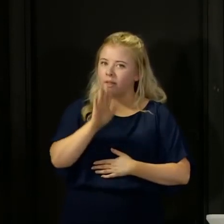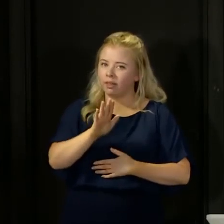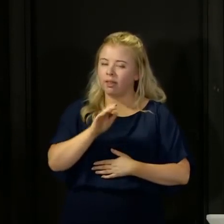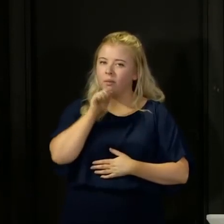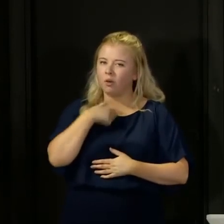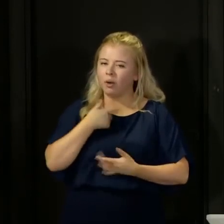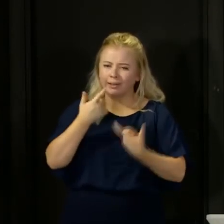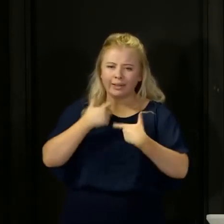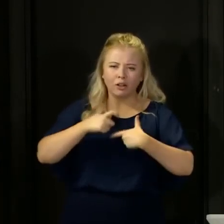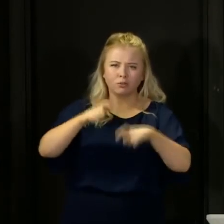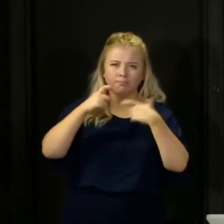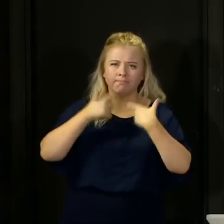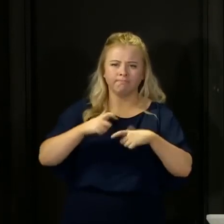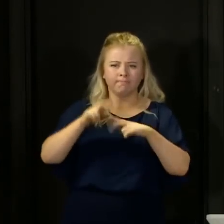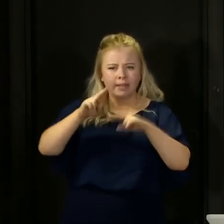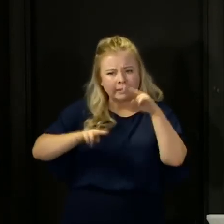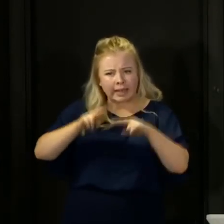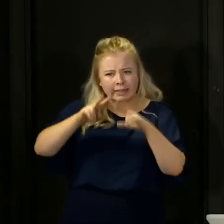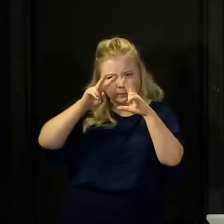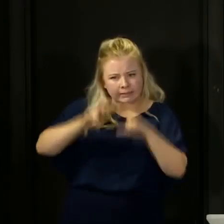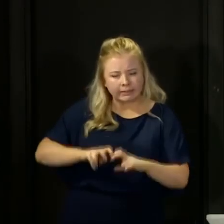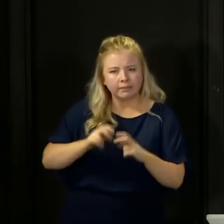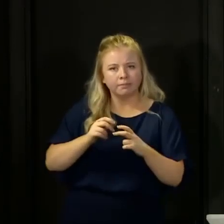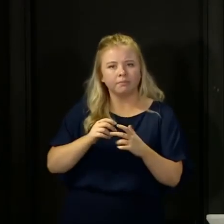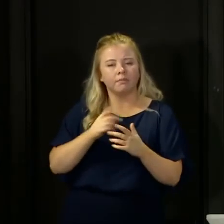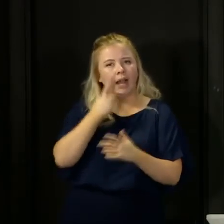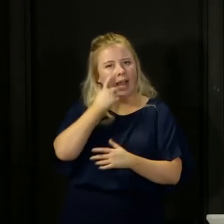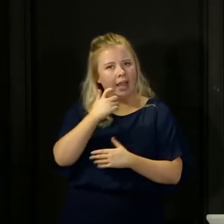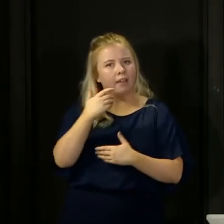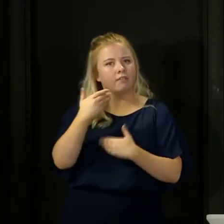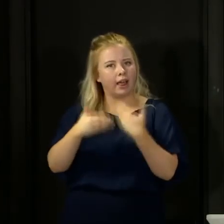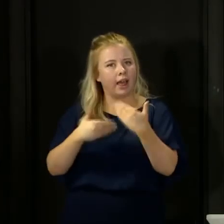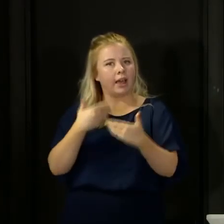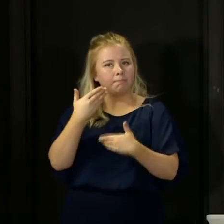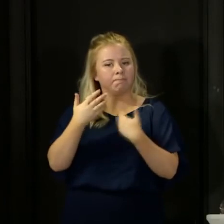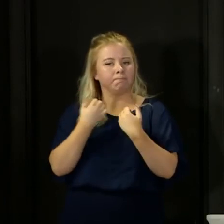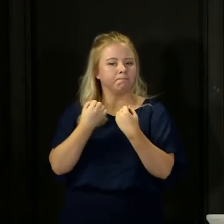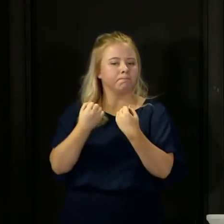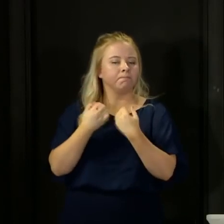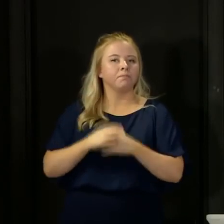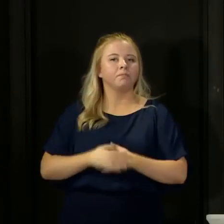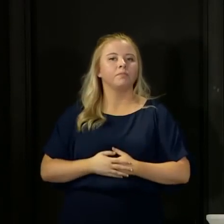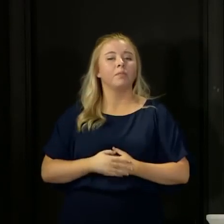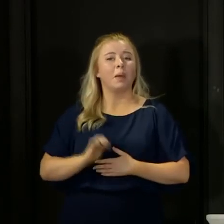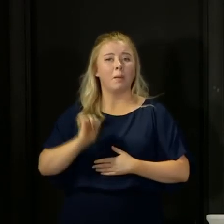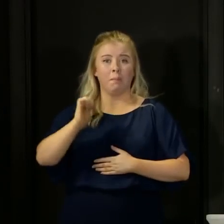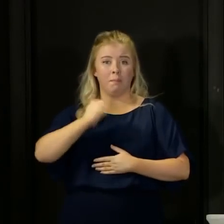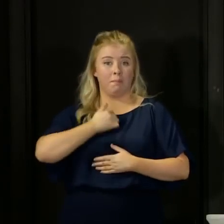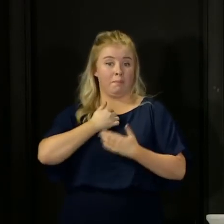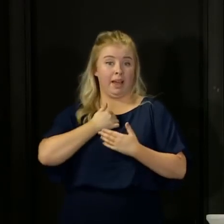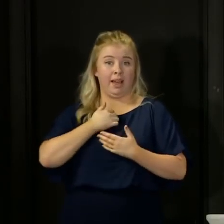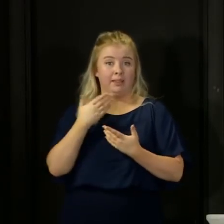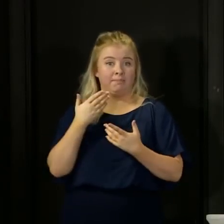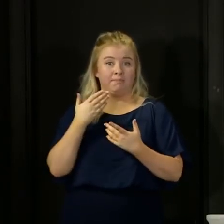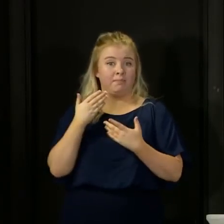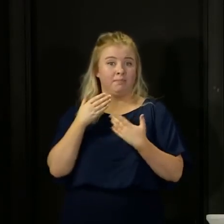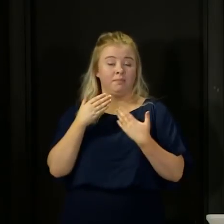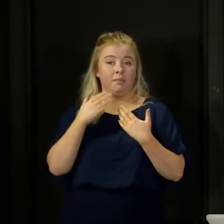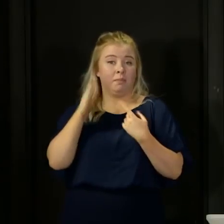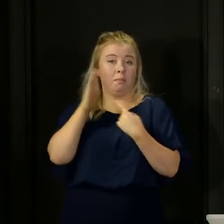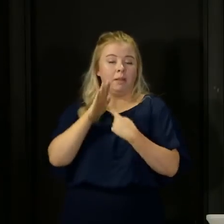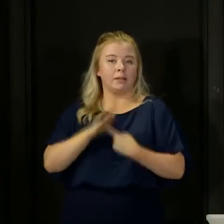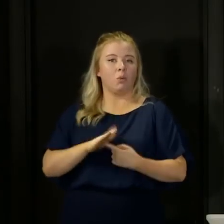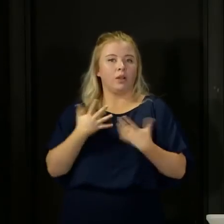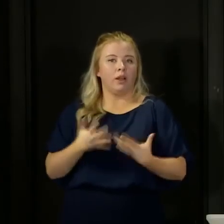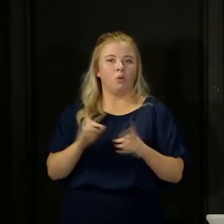assess all of these things very carefully and very cautiously. My only guiding principle right now is getting the virus suppressed and